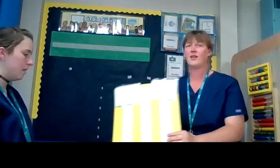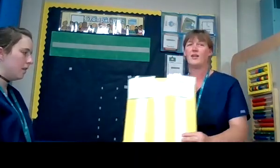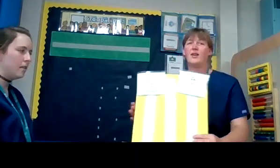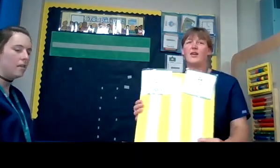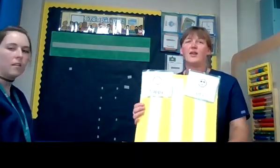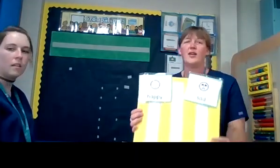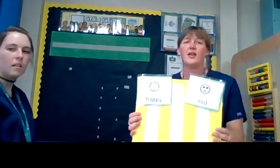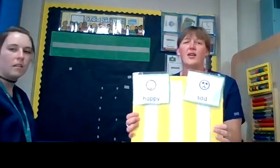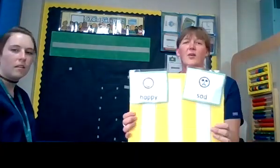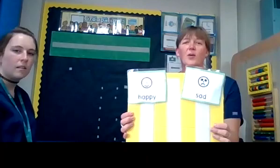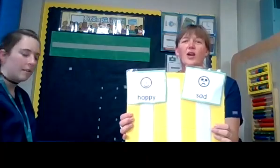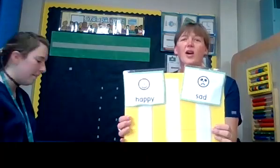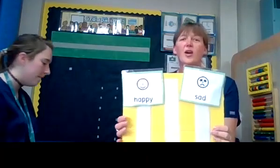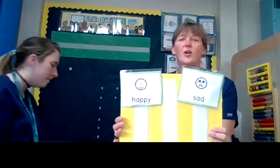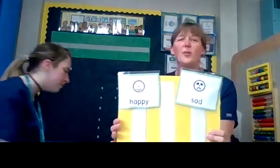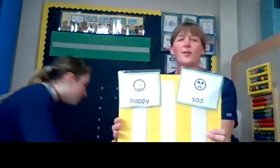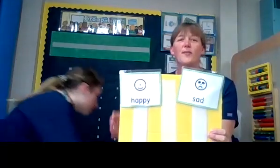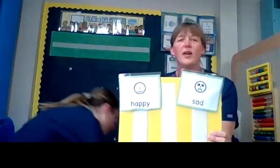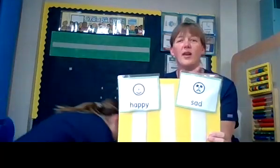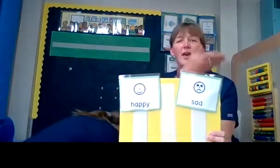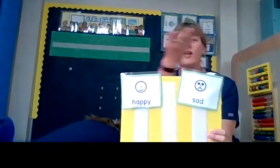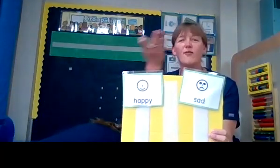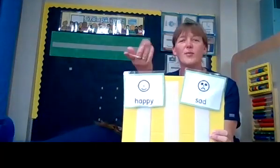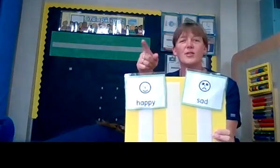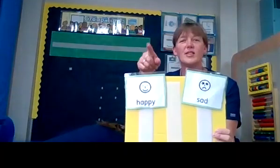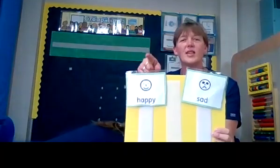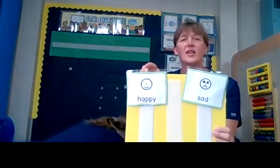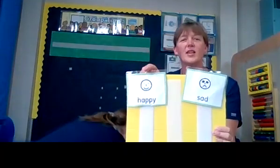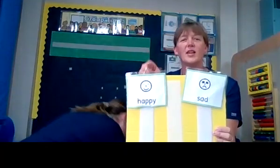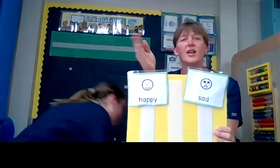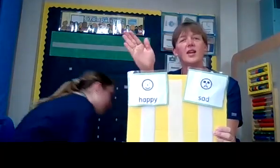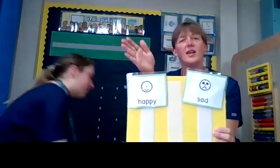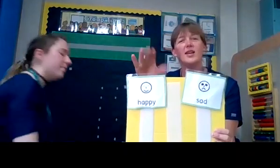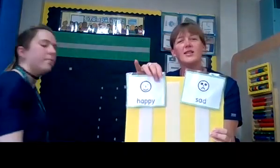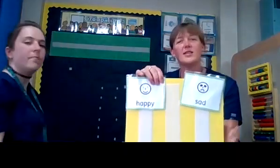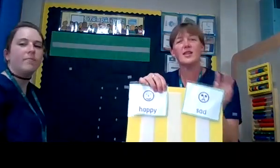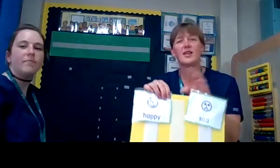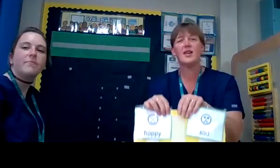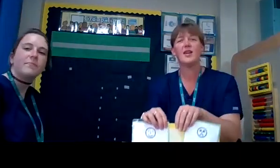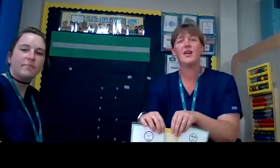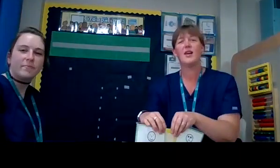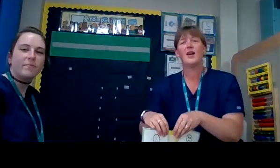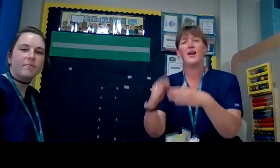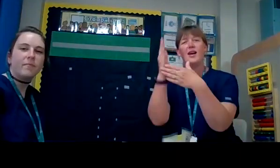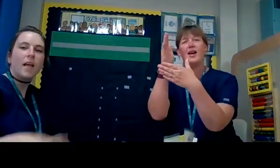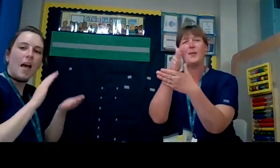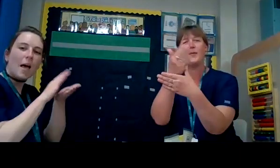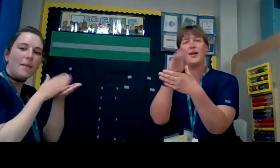we hope everybody is happy